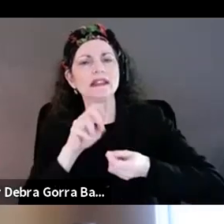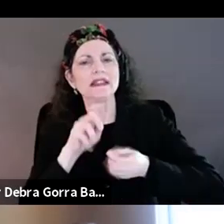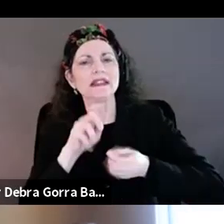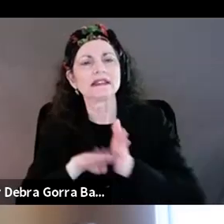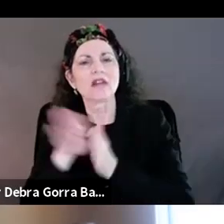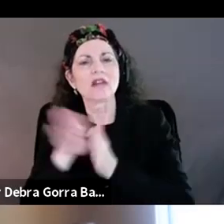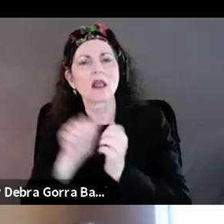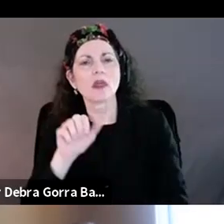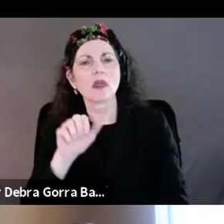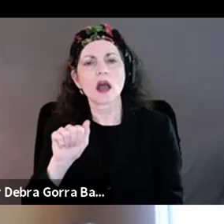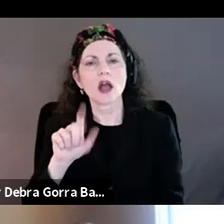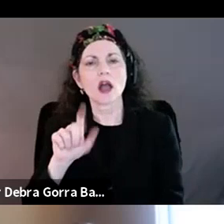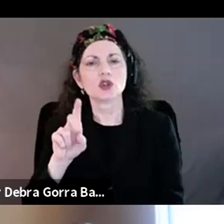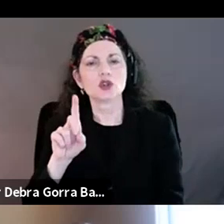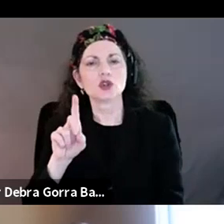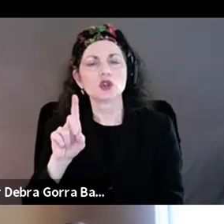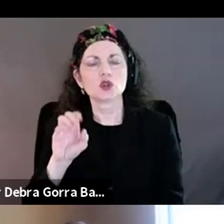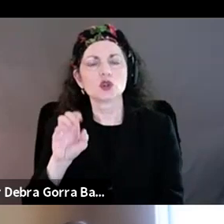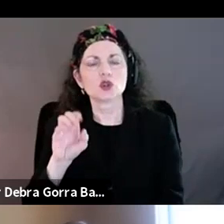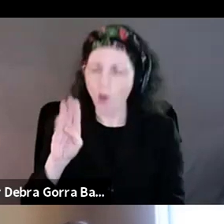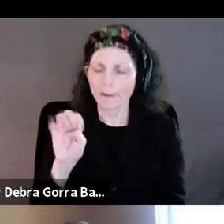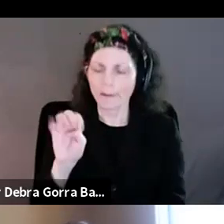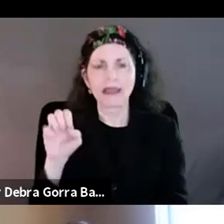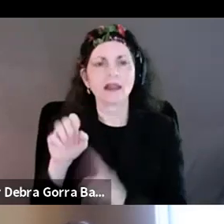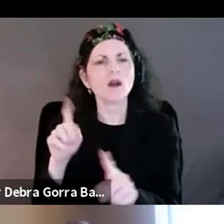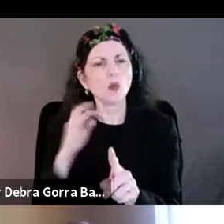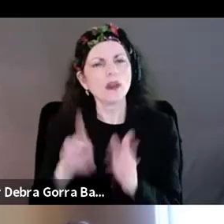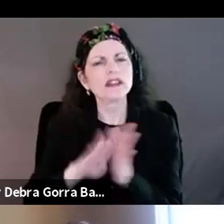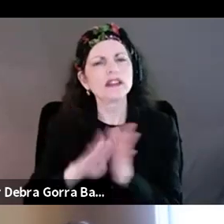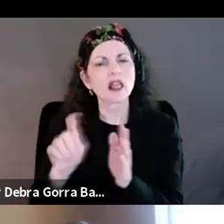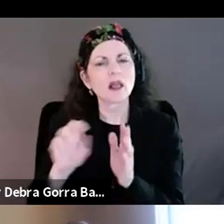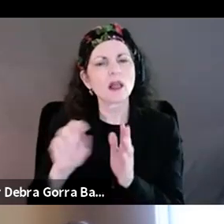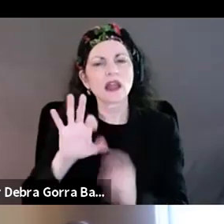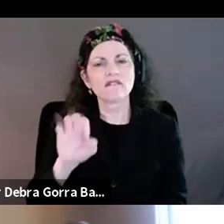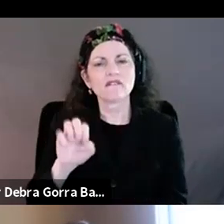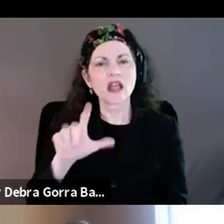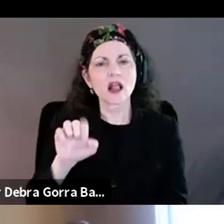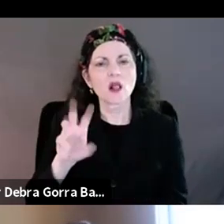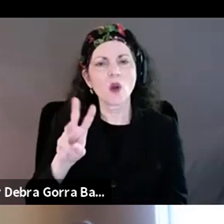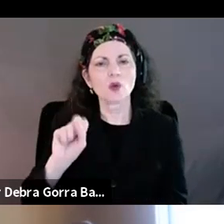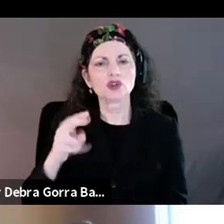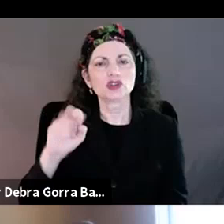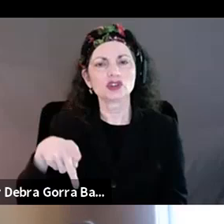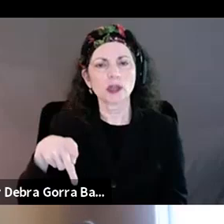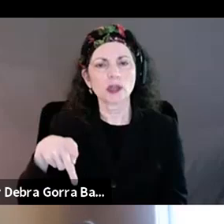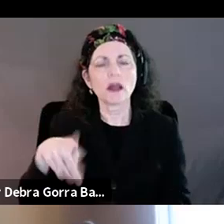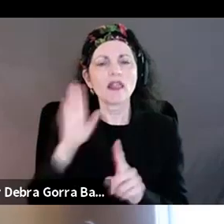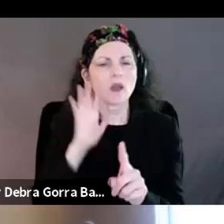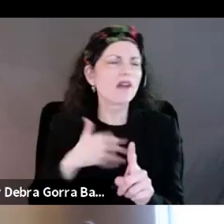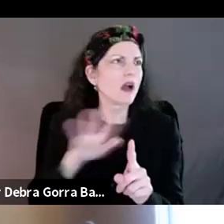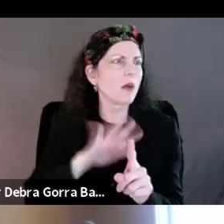program and so there will be 10 to 12 disabled folks and